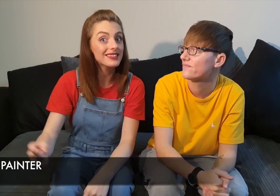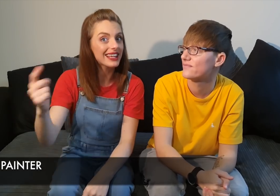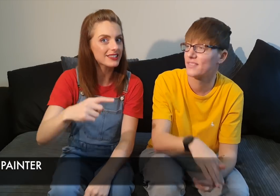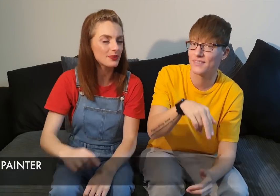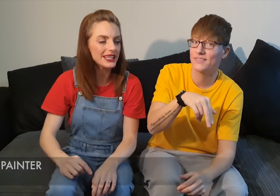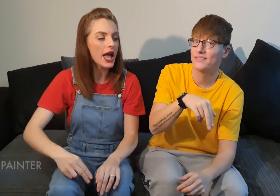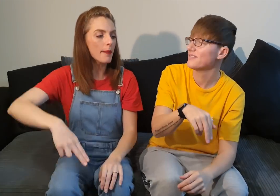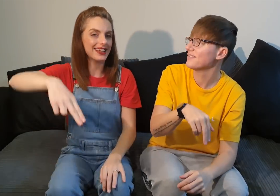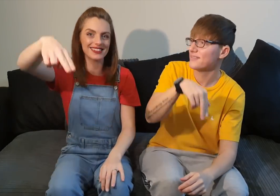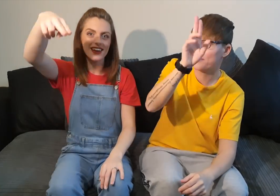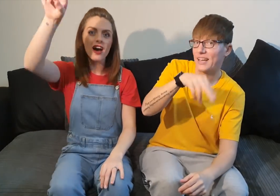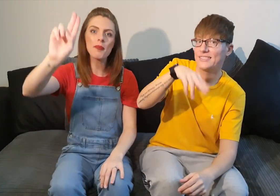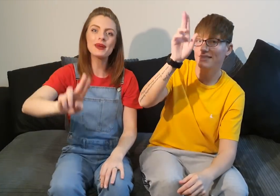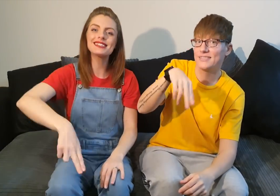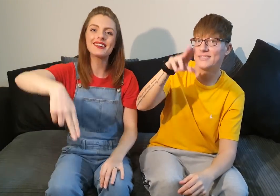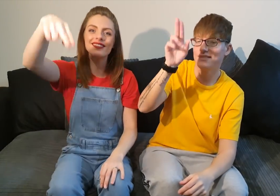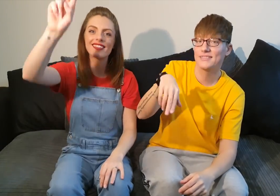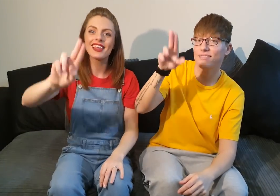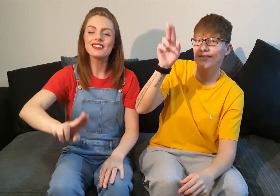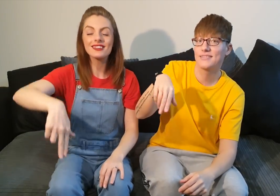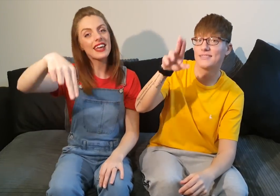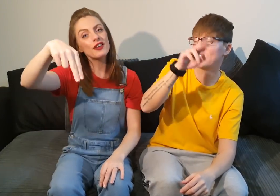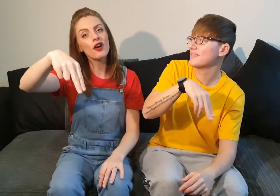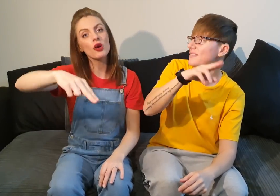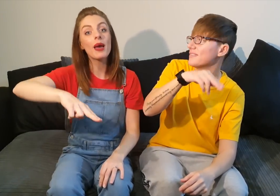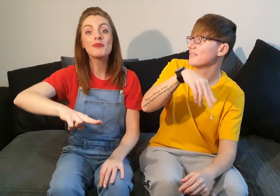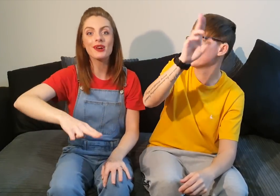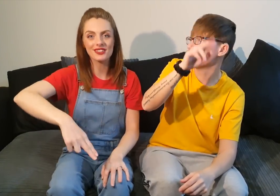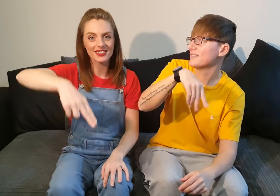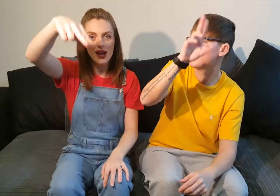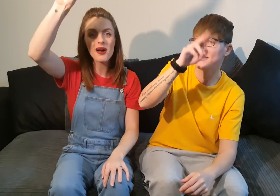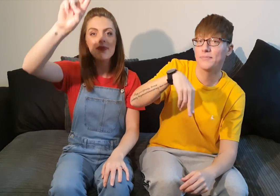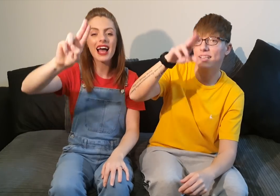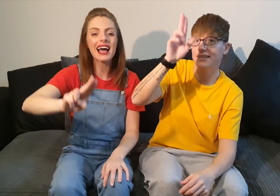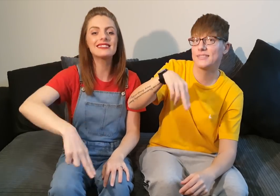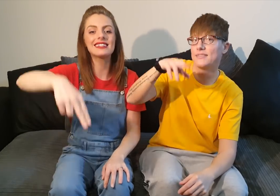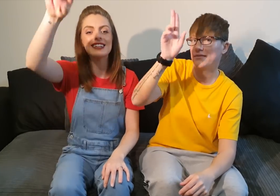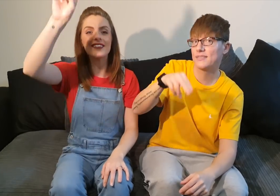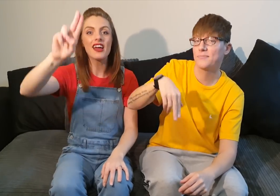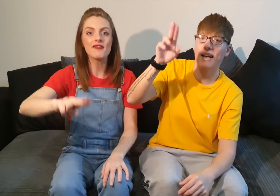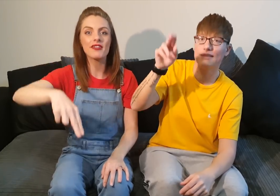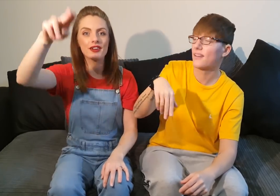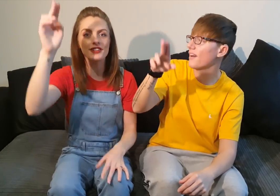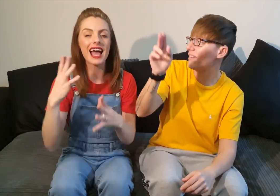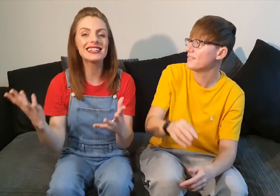last week painter up and down just like you've got your paintbrush up and down very good and